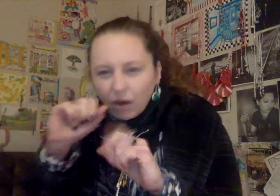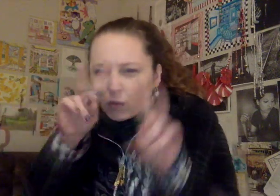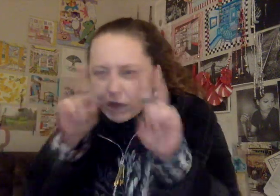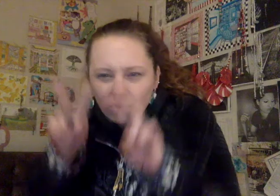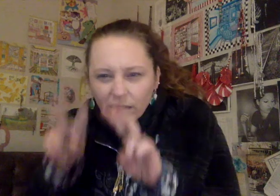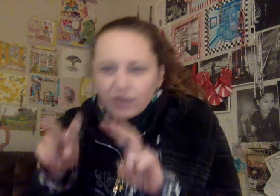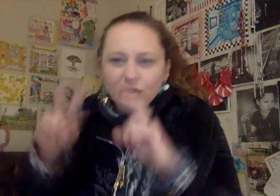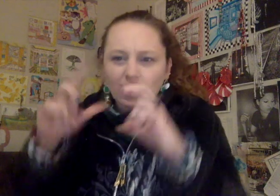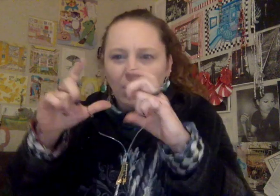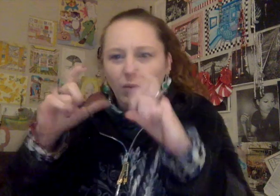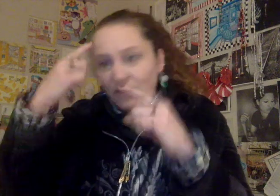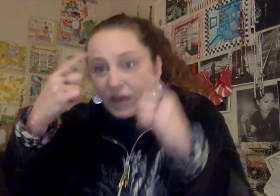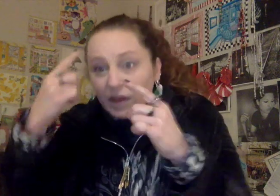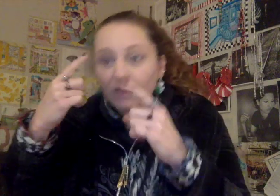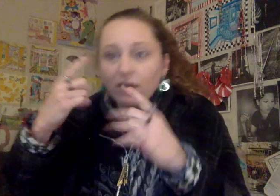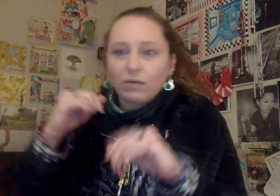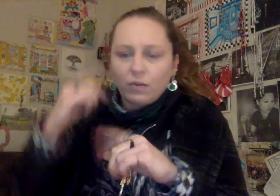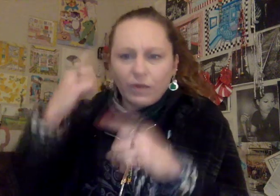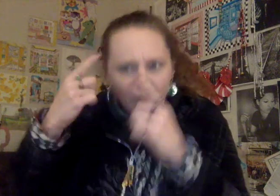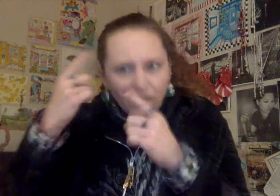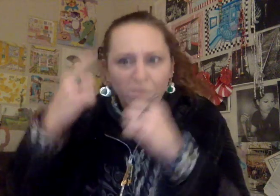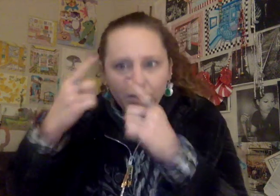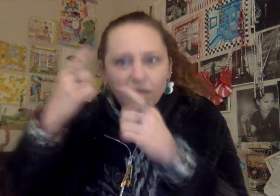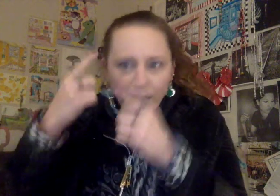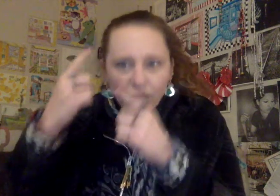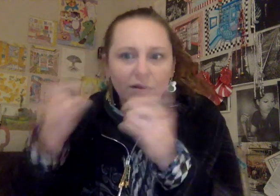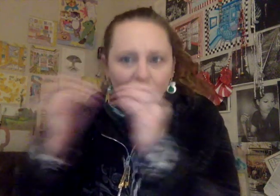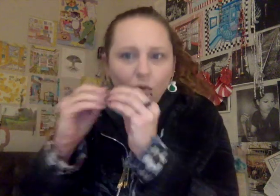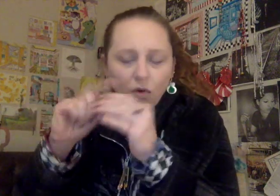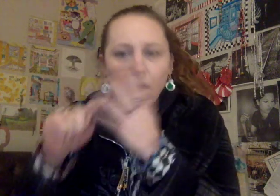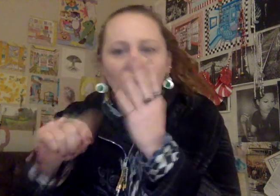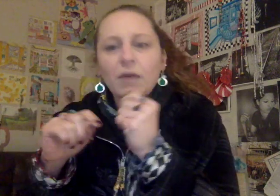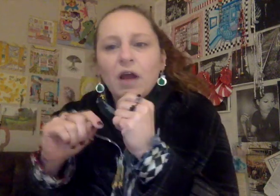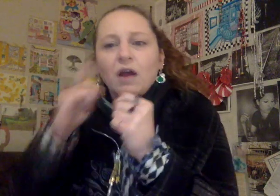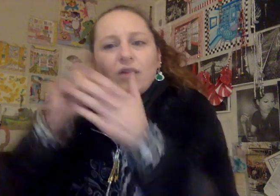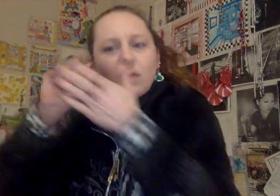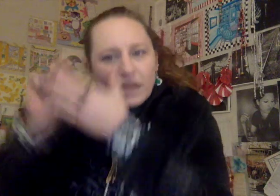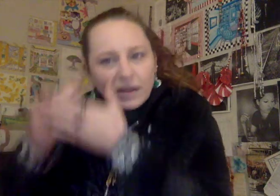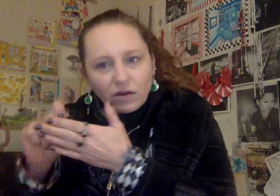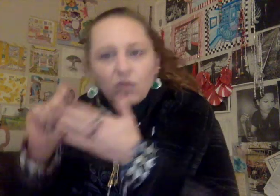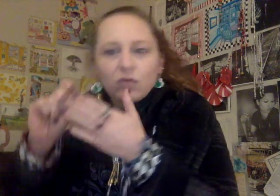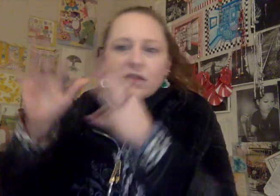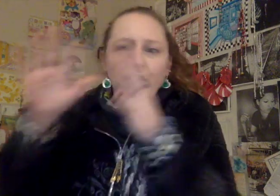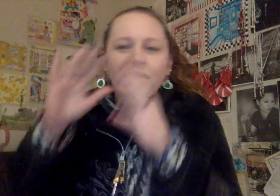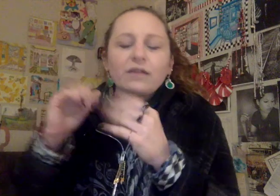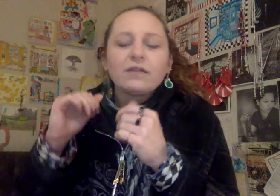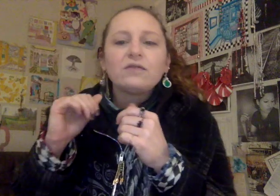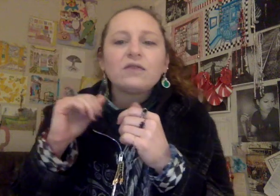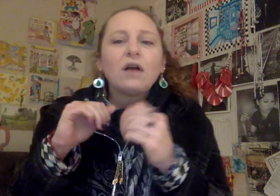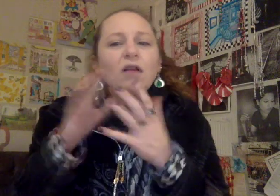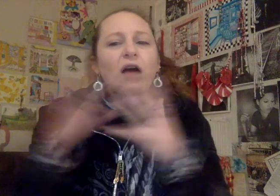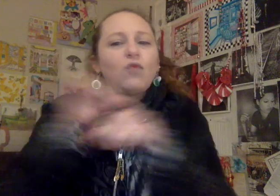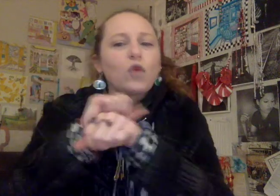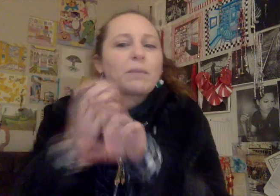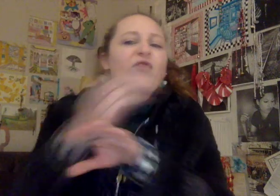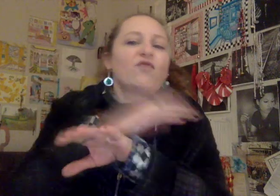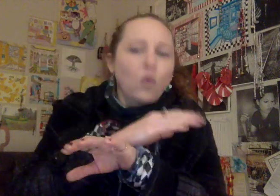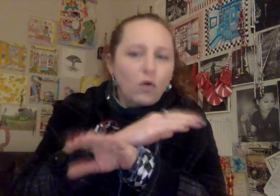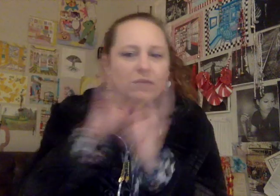We look at the chart. We think, we think, think, think, think, think some more, um, you know, take notes. Uh, there's a lot of work before the